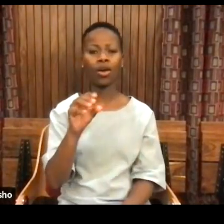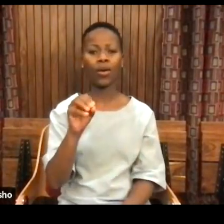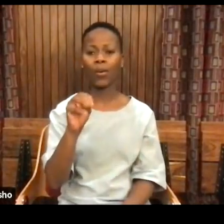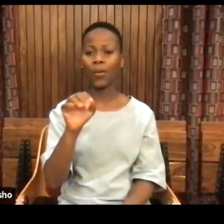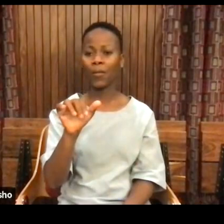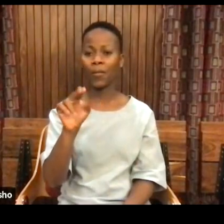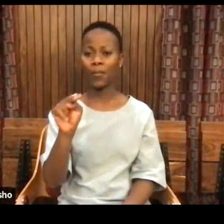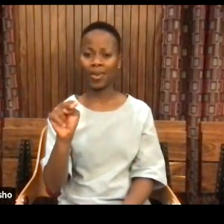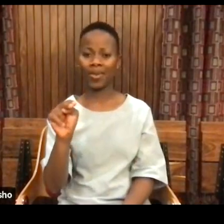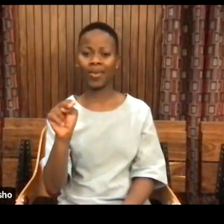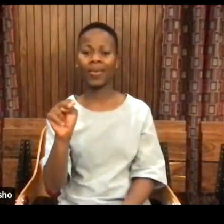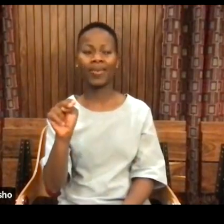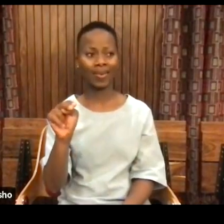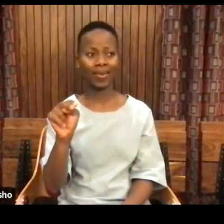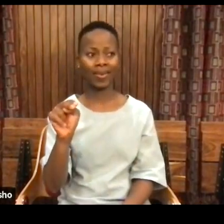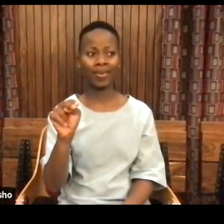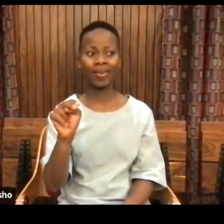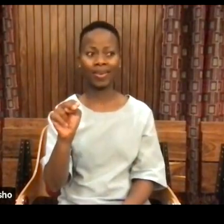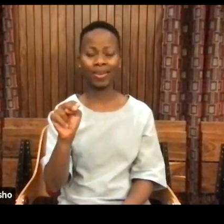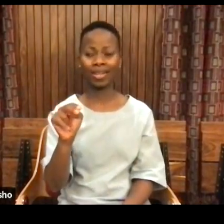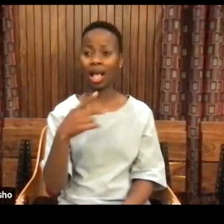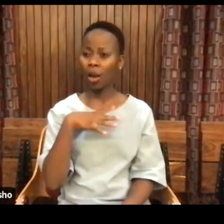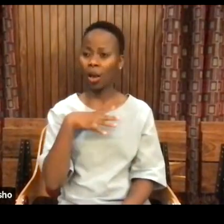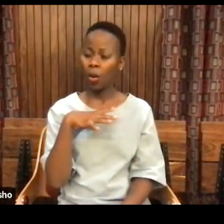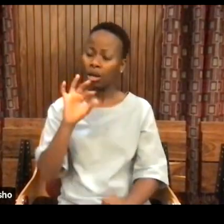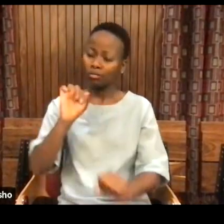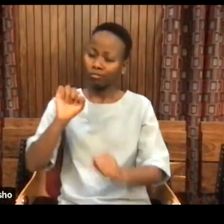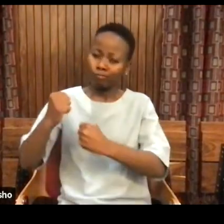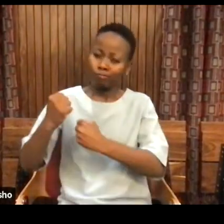you know, saw him had to give him the biggest hug.